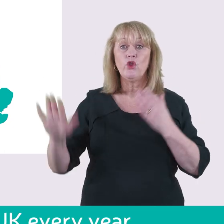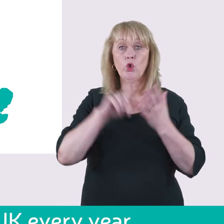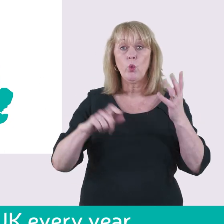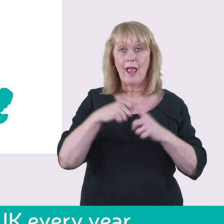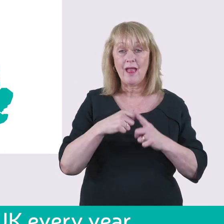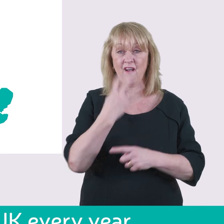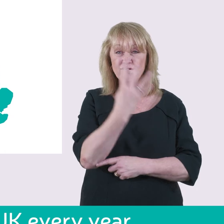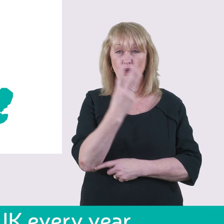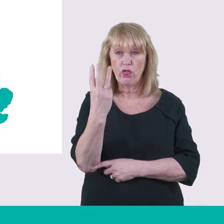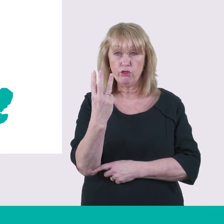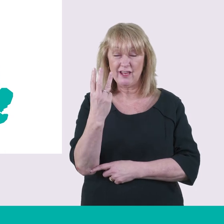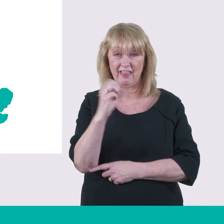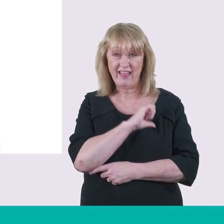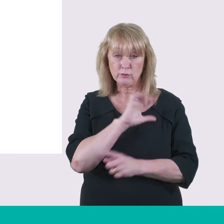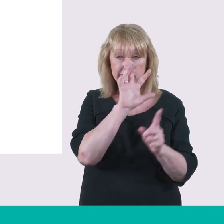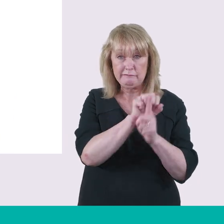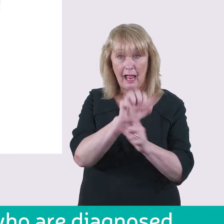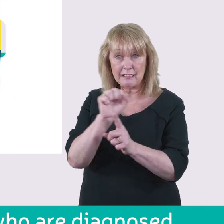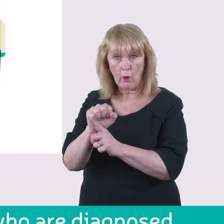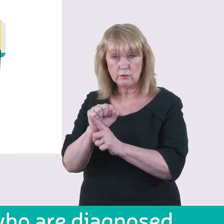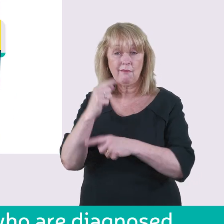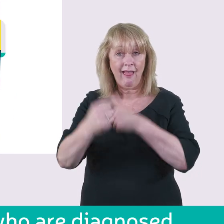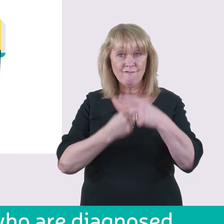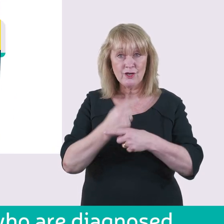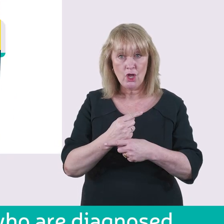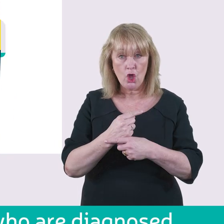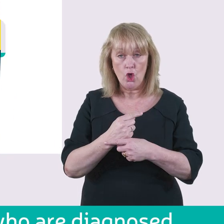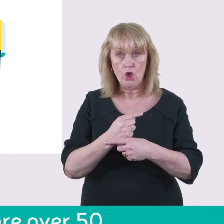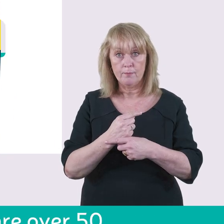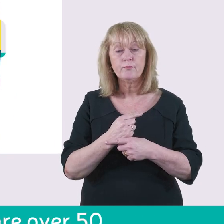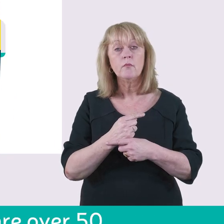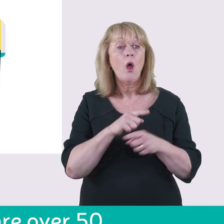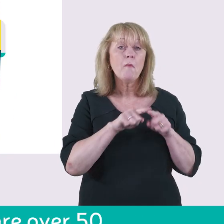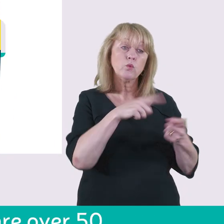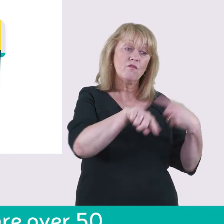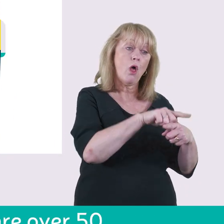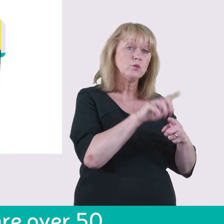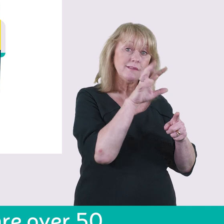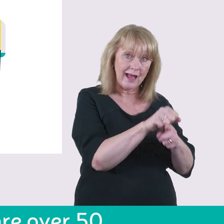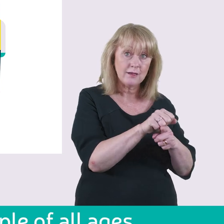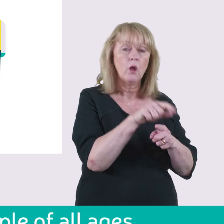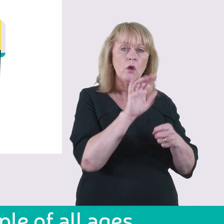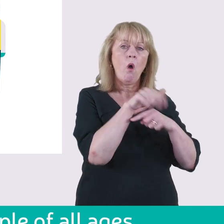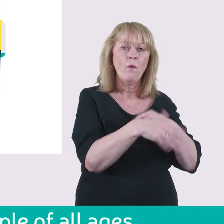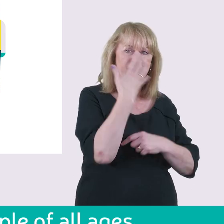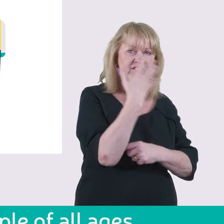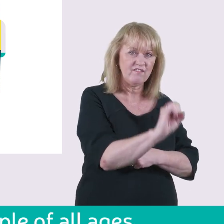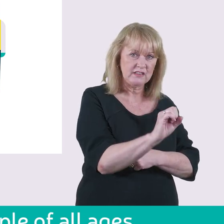in the UK every year. The majority of people who are diagnosed with the disease are over 50, but it